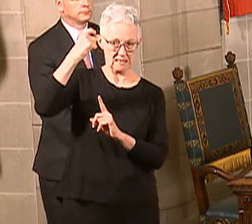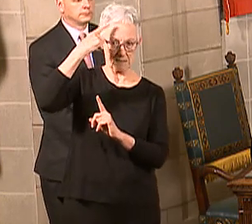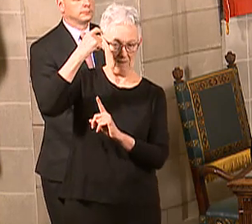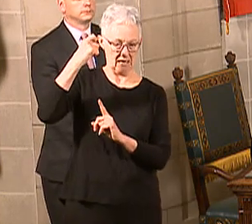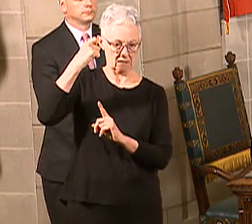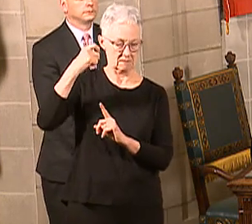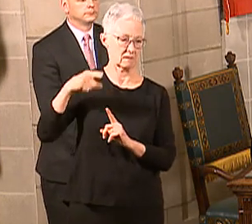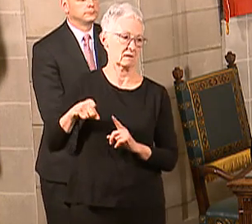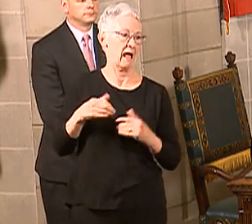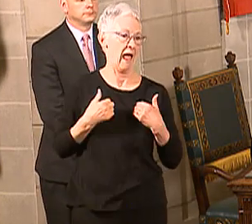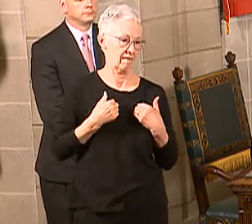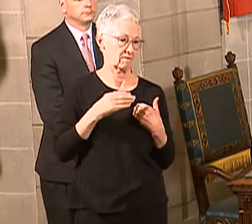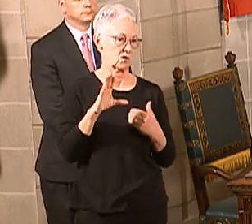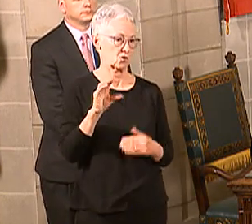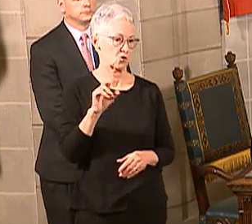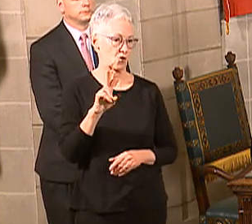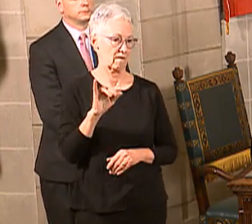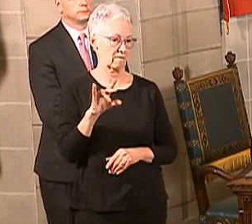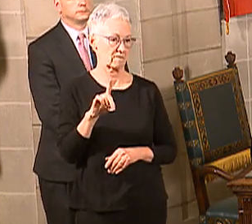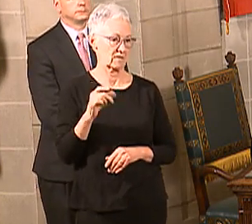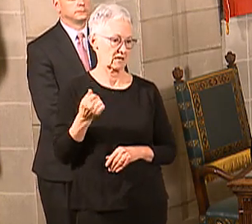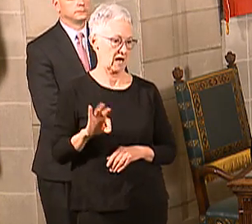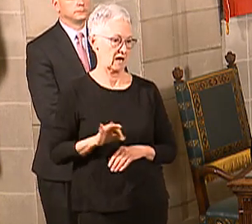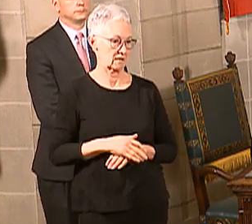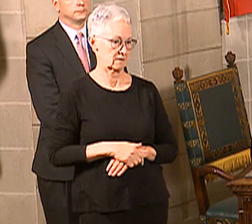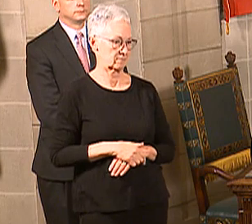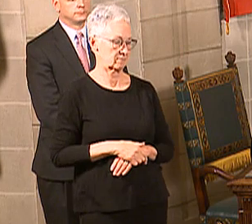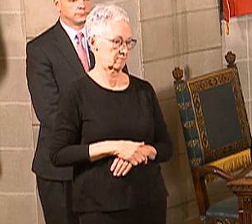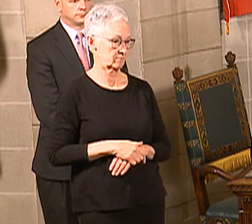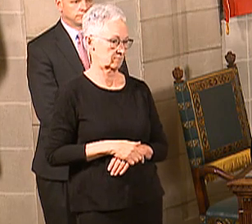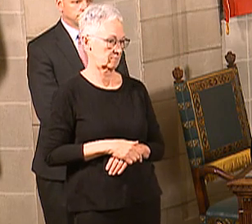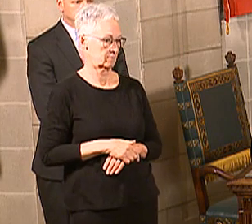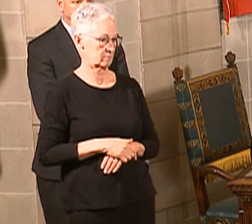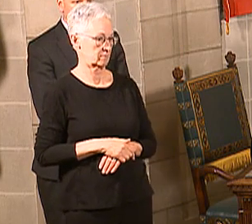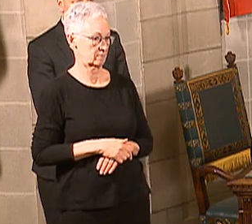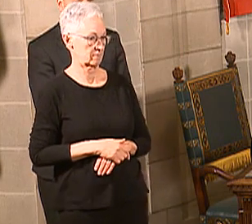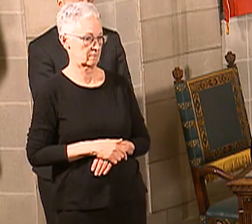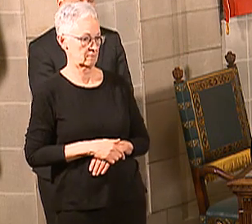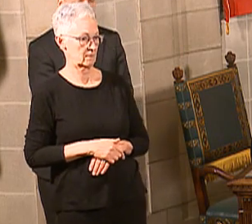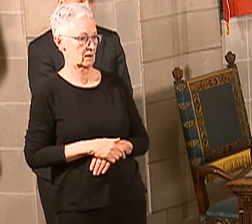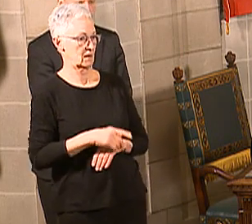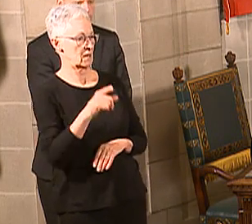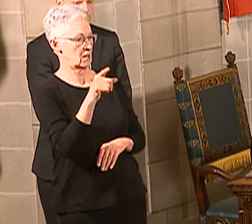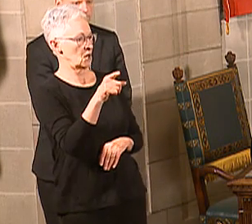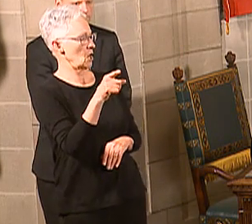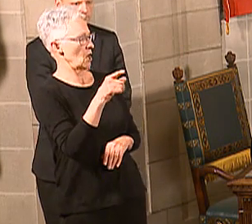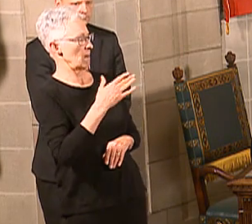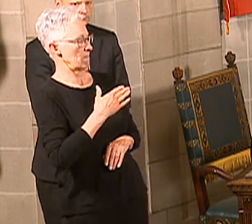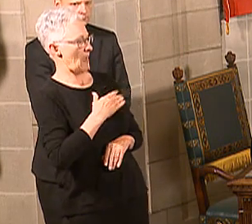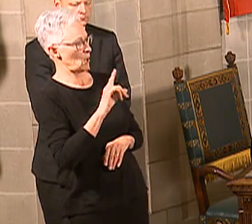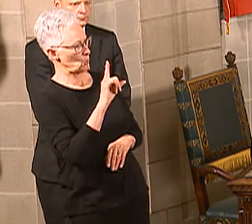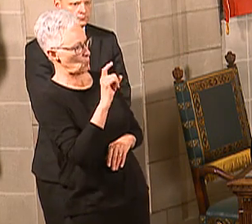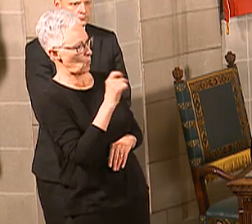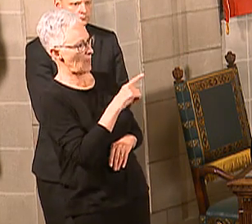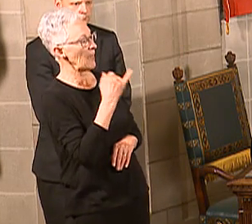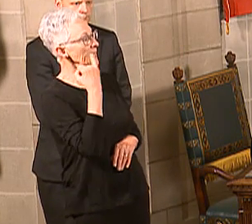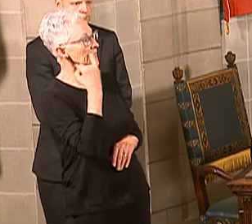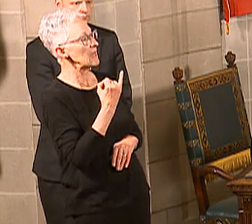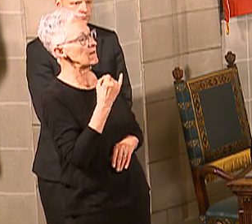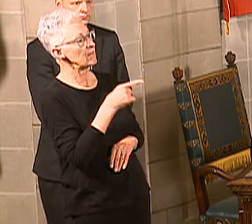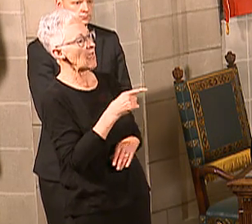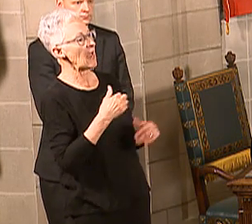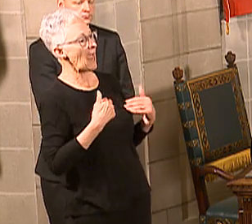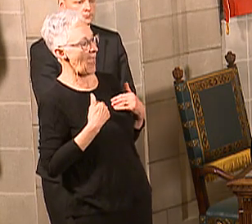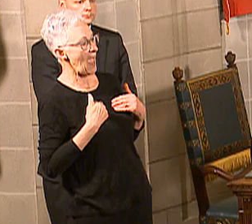results aren't known yet. But if they have symptoms and are not sick enough to be